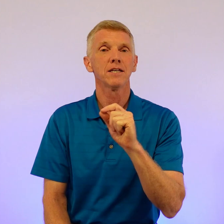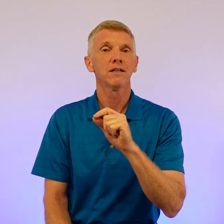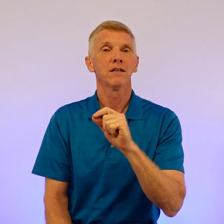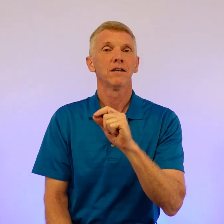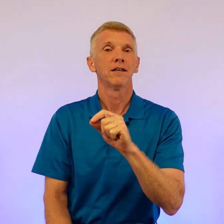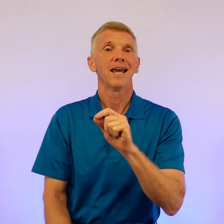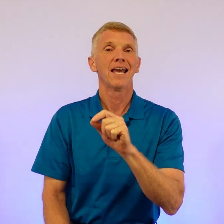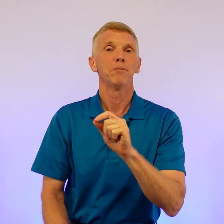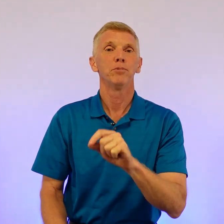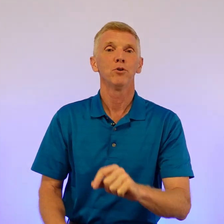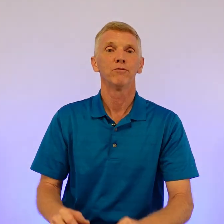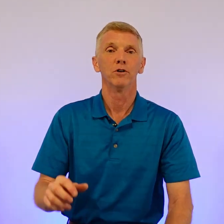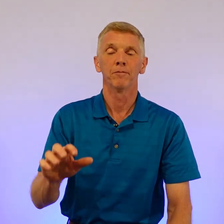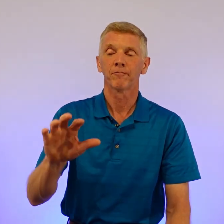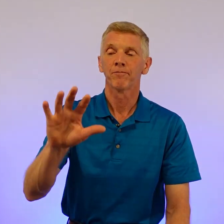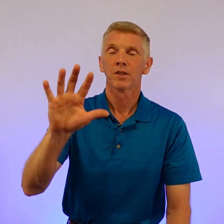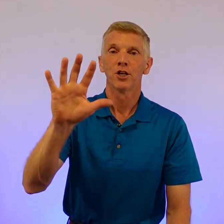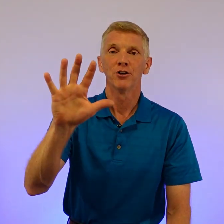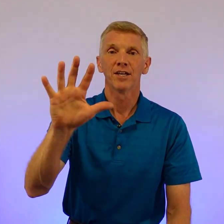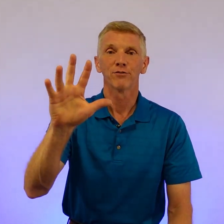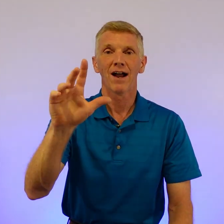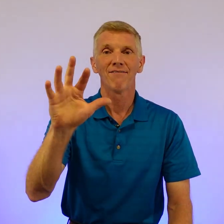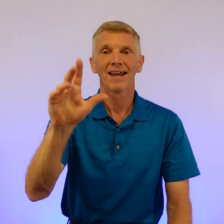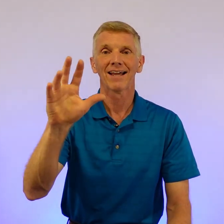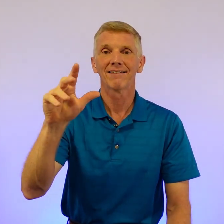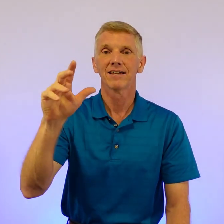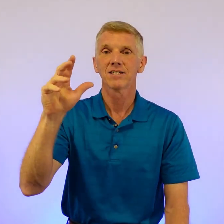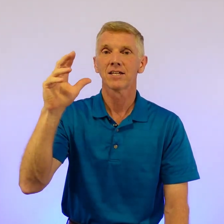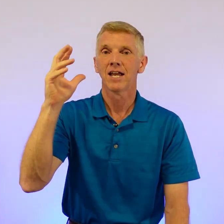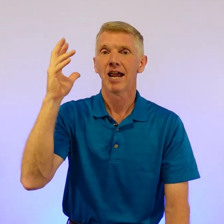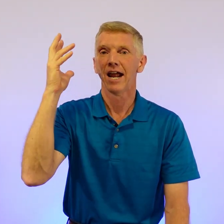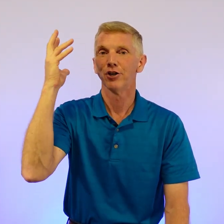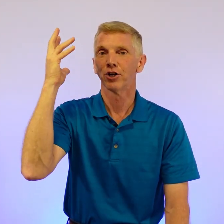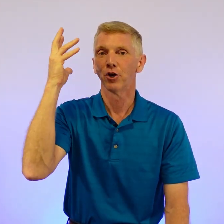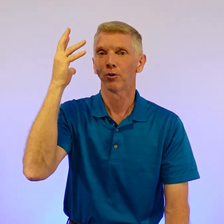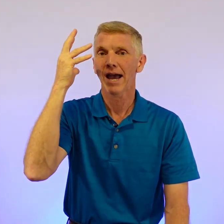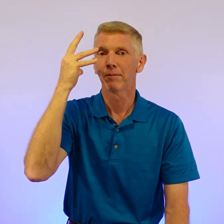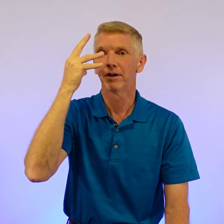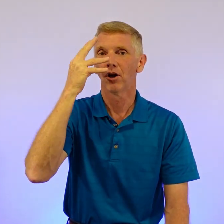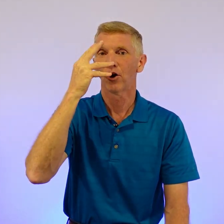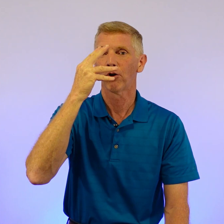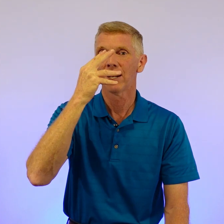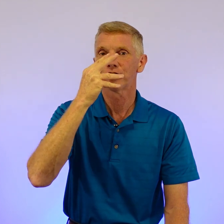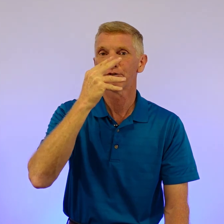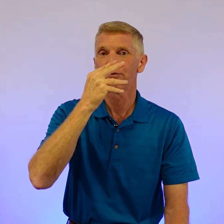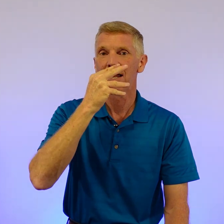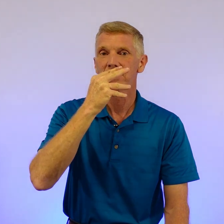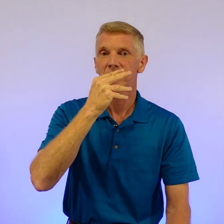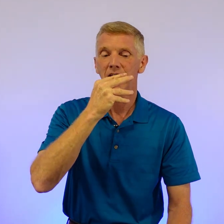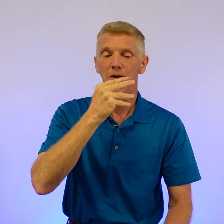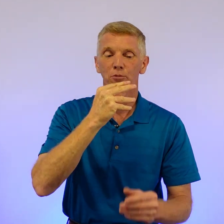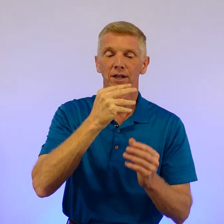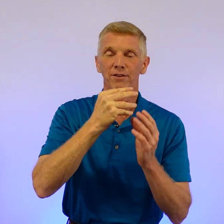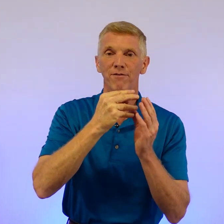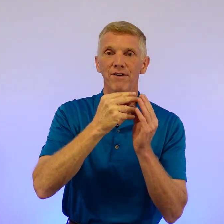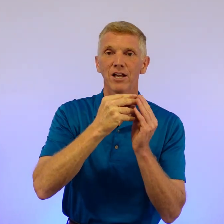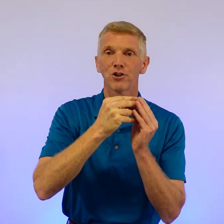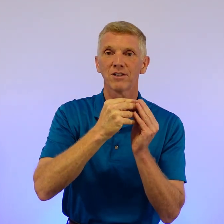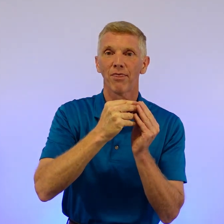and beautiful. You're going take your five hand like this and you're going to grab it across your face and bring the fingers and